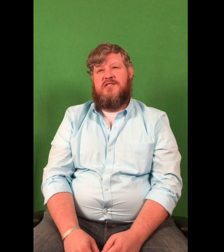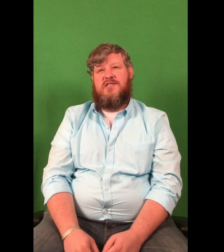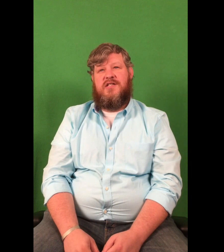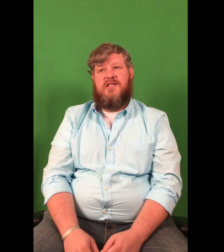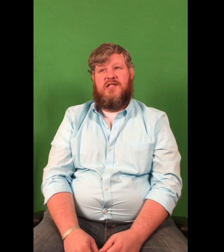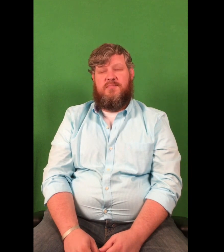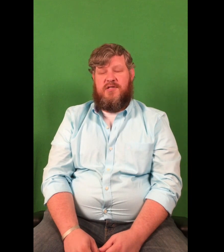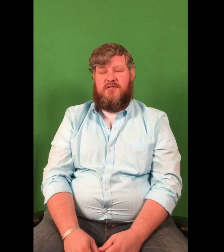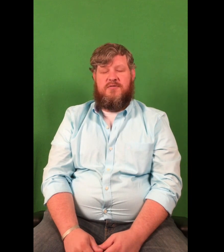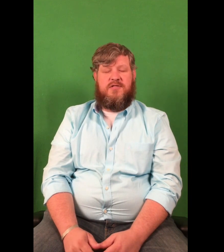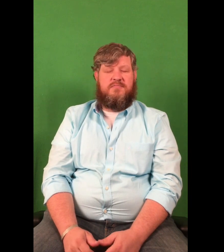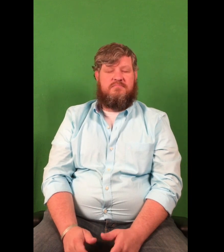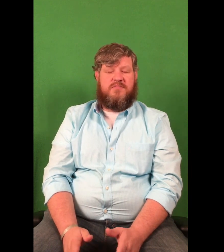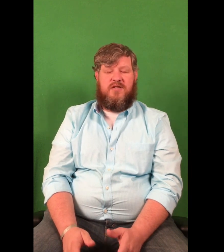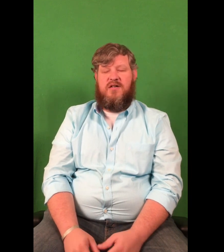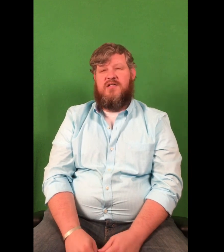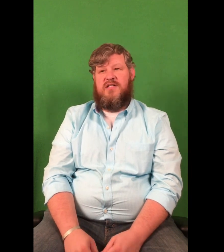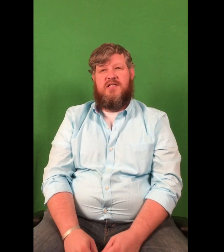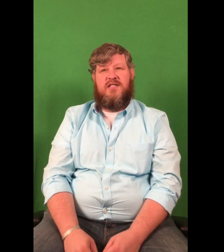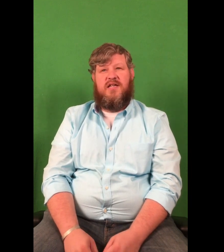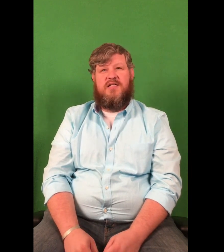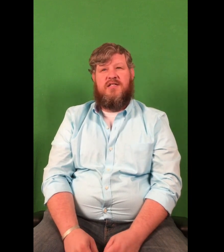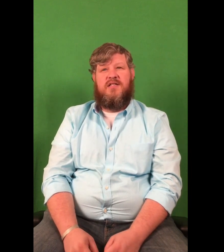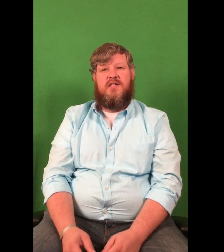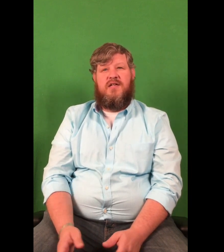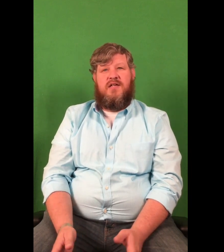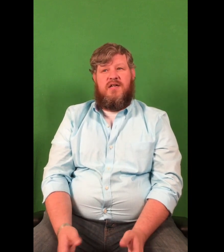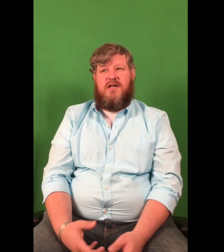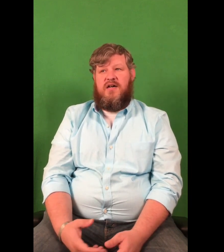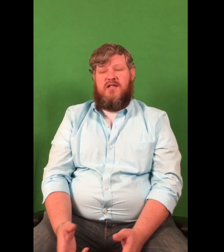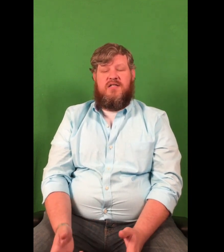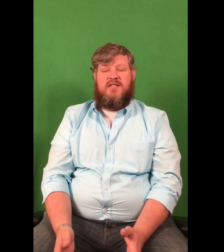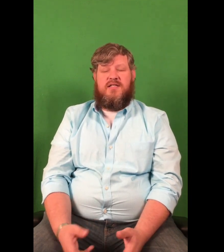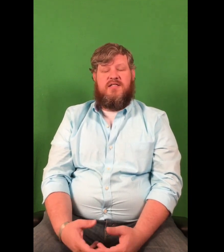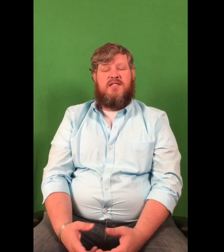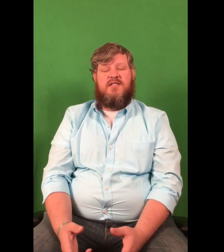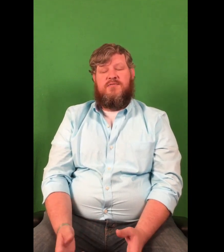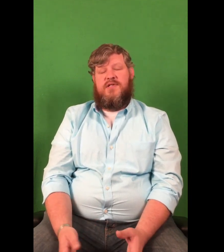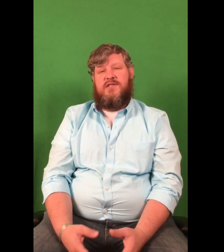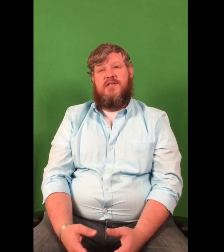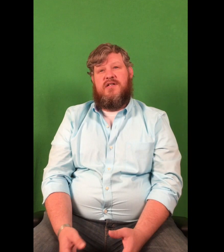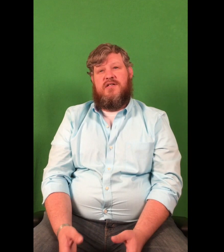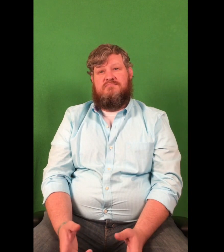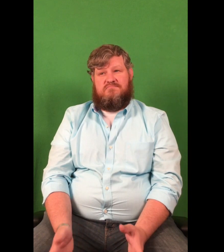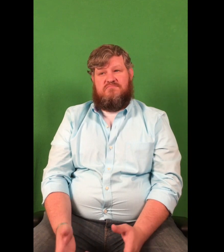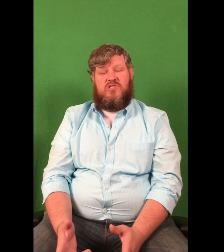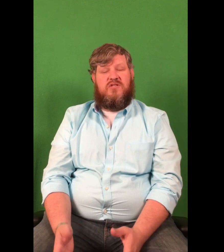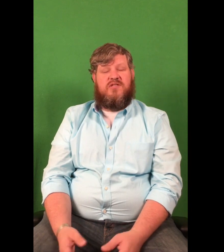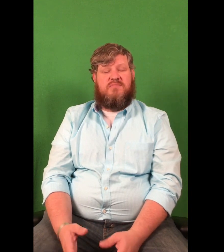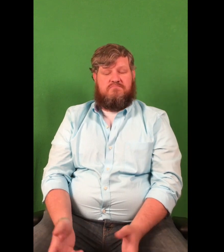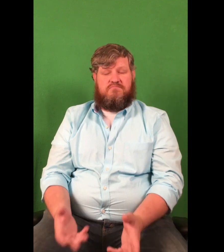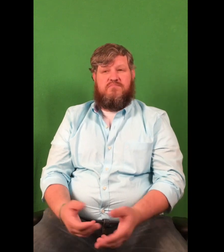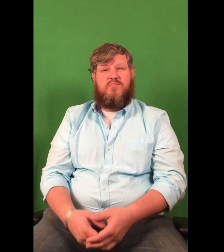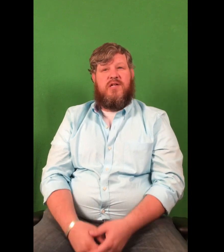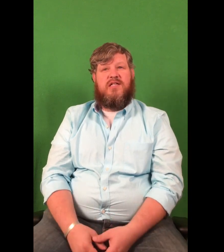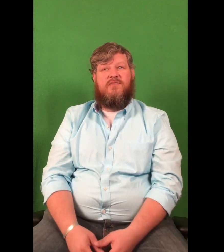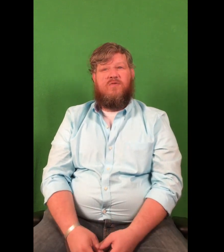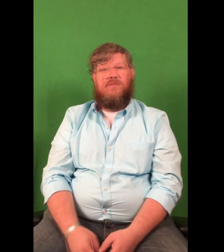and pillows and, you know, all those things like that. And all the necessities that we could, you know, put out there for them.